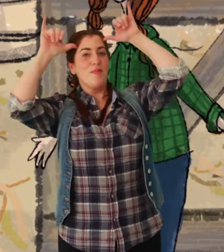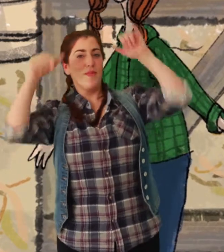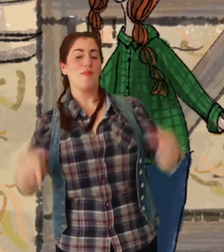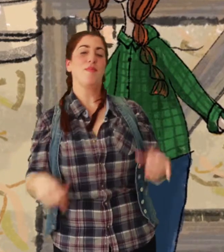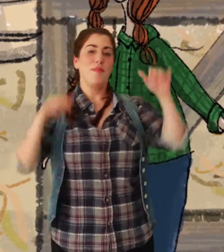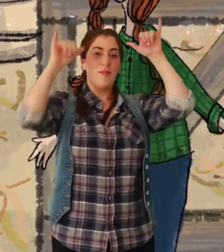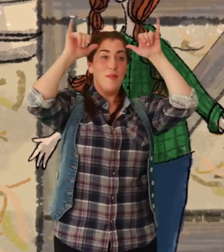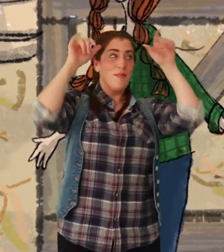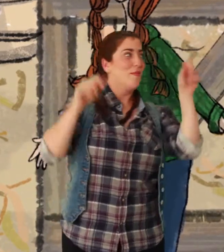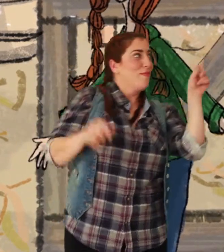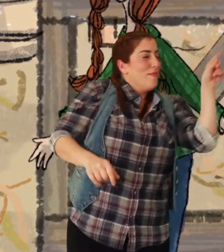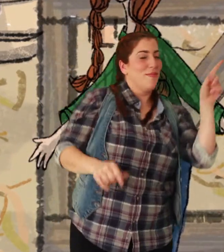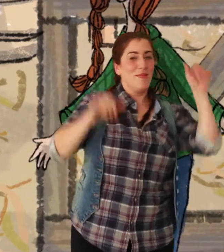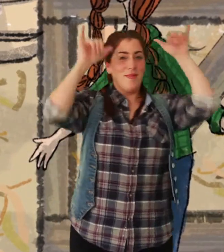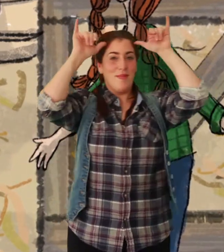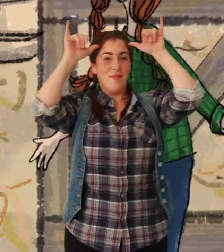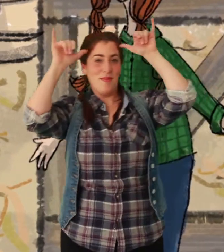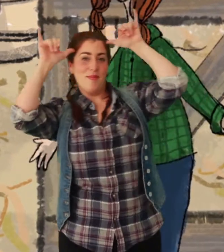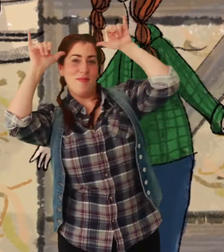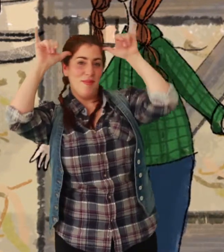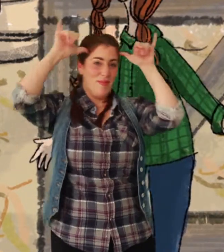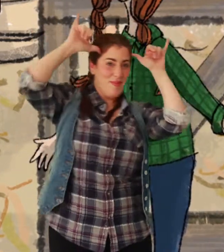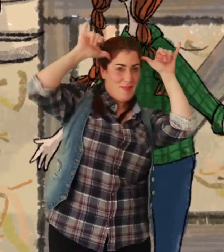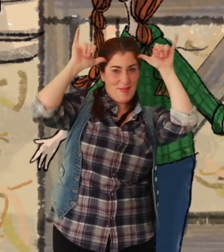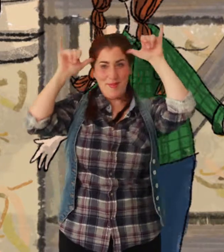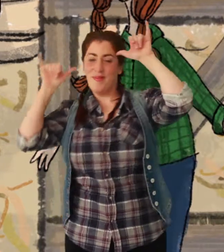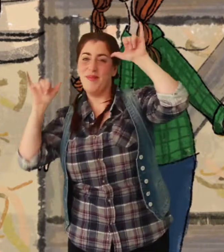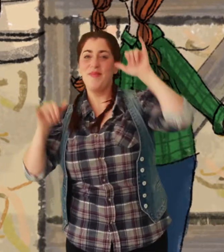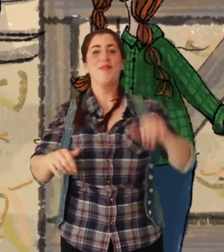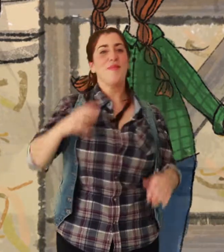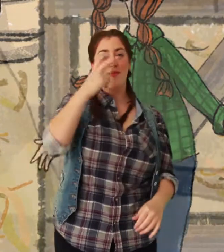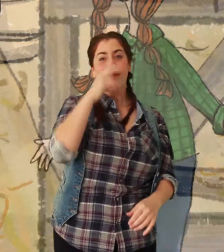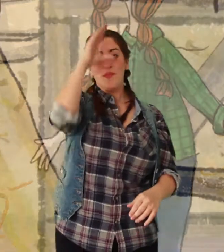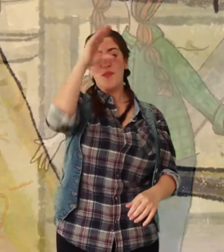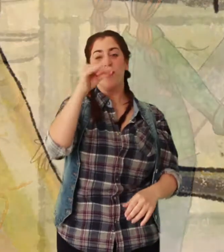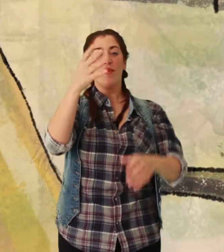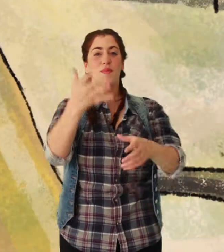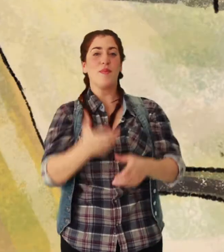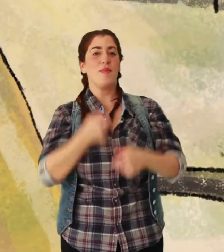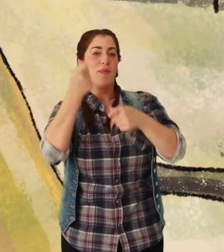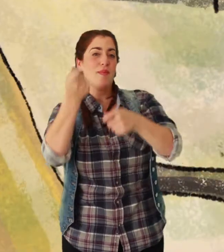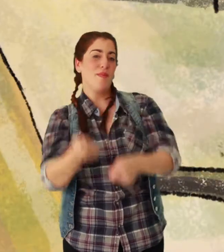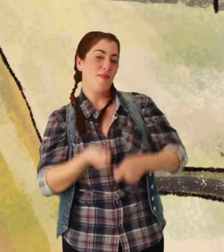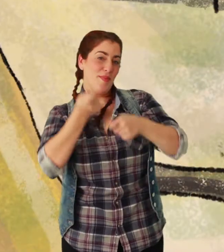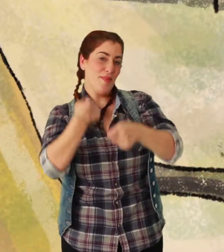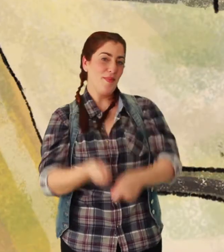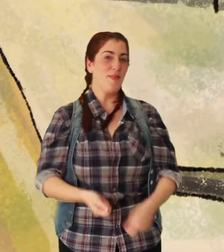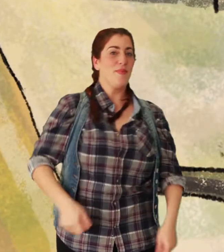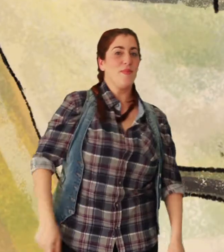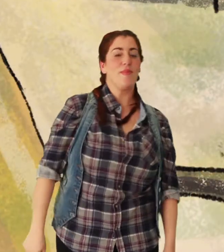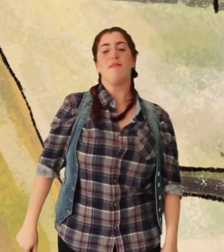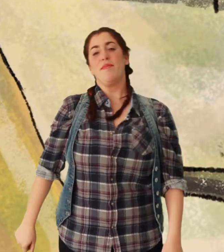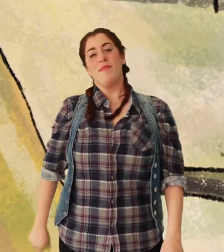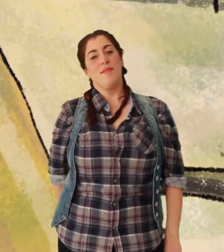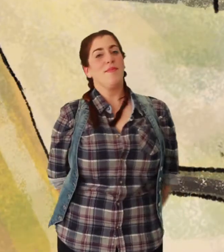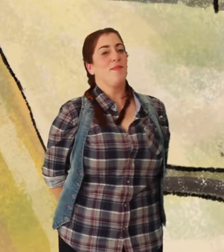With a moo moo here and a moo moo there Here a moo, there a moo, everywhere a moo moo Old MacDonald's had a farm